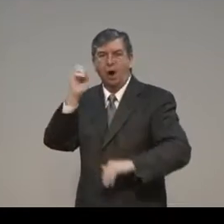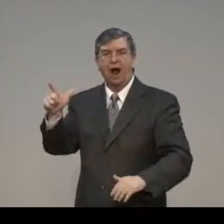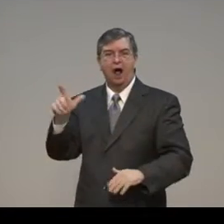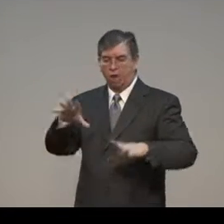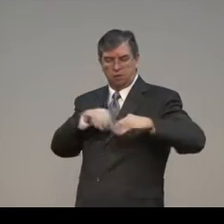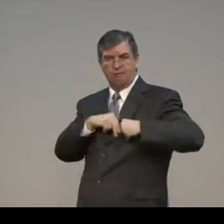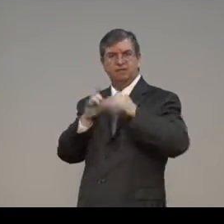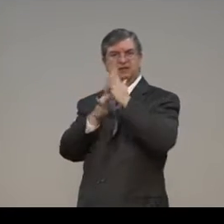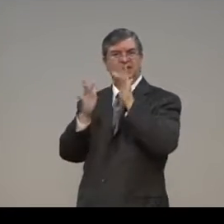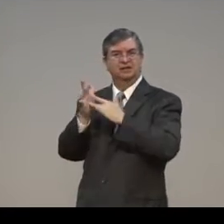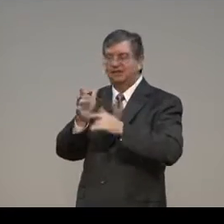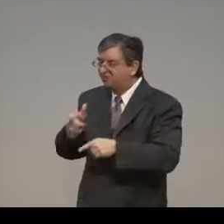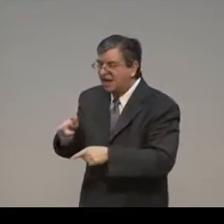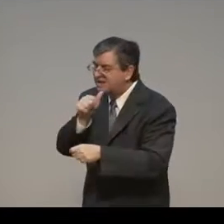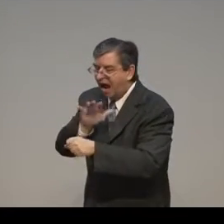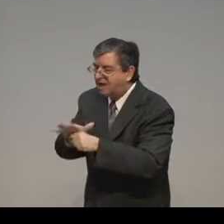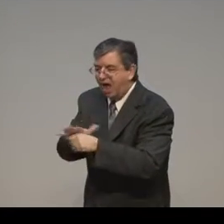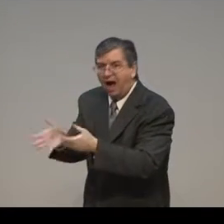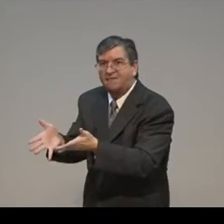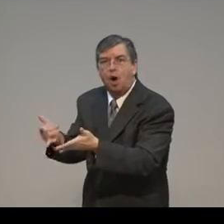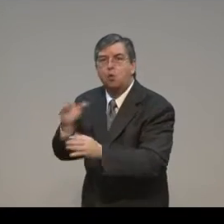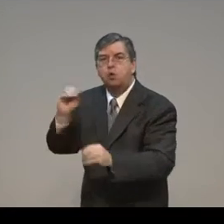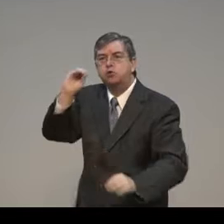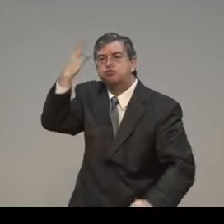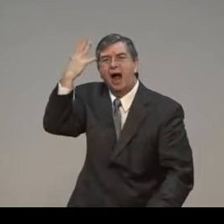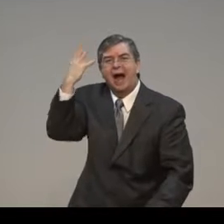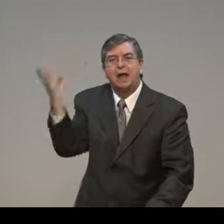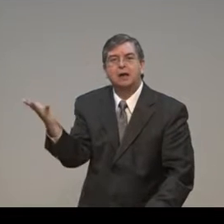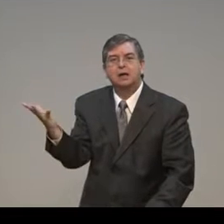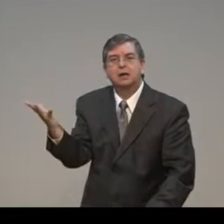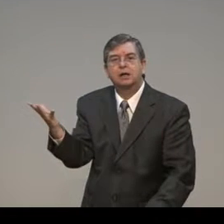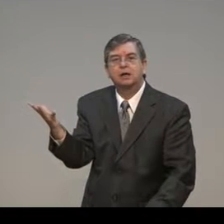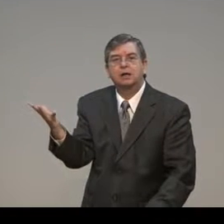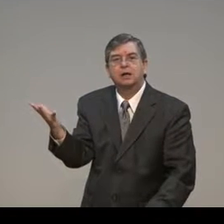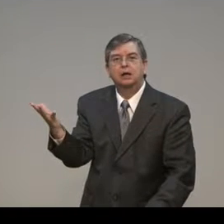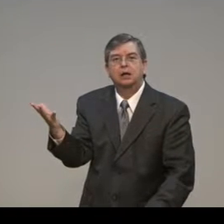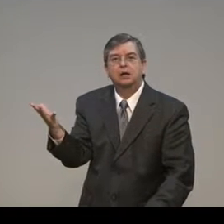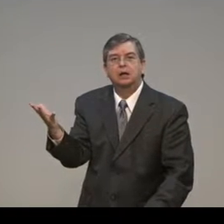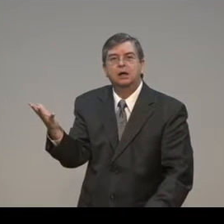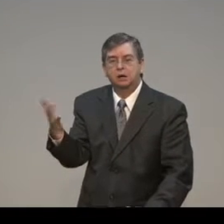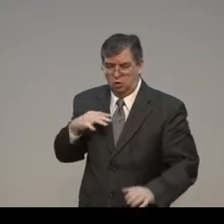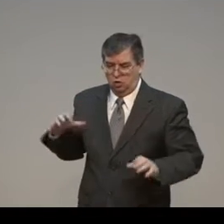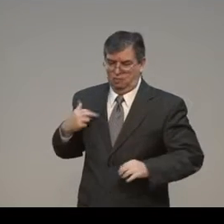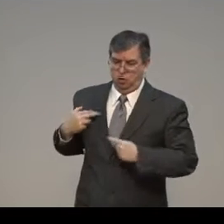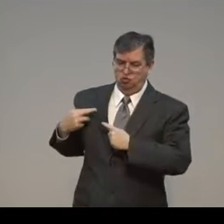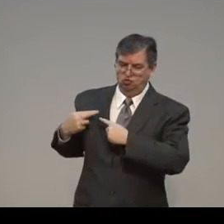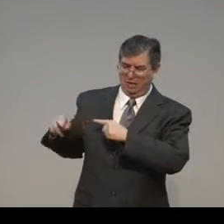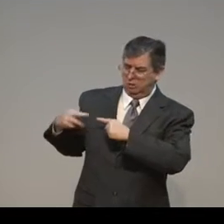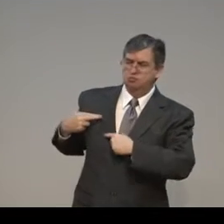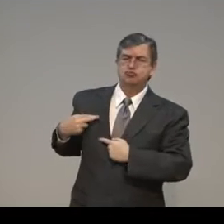I'm trying to reach that salvation level. But that's not good enough. They don't have the grace, because they haven't